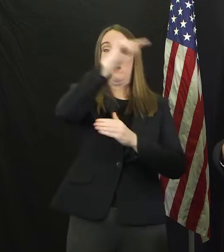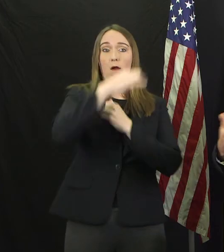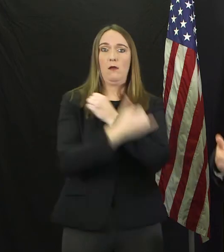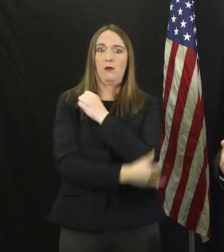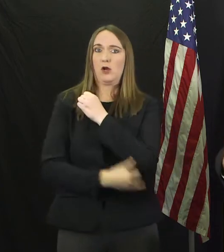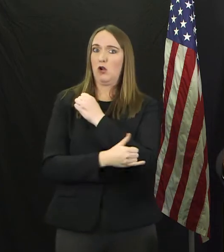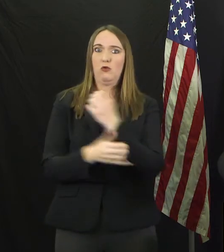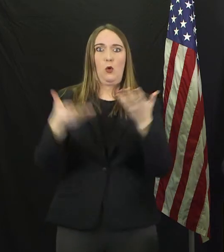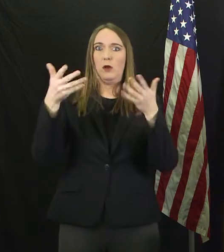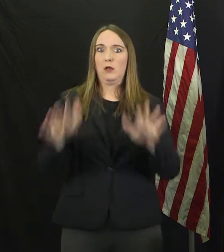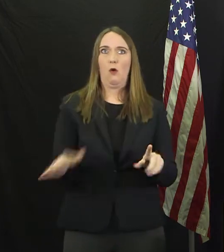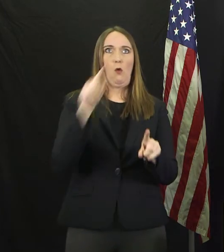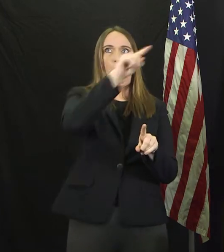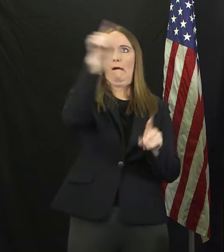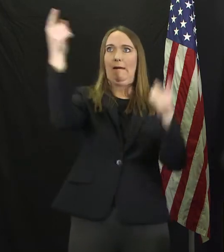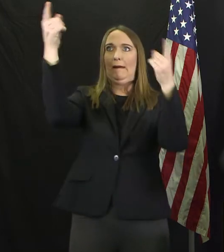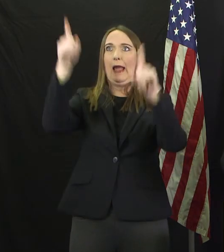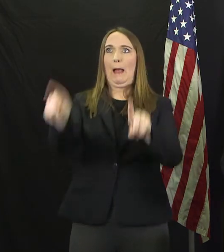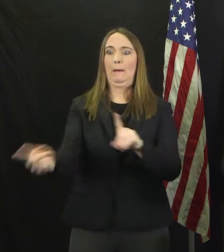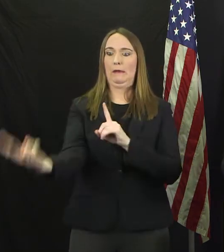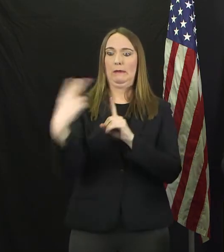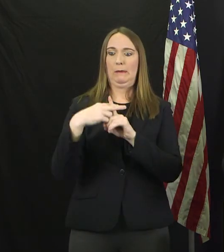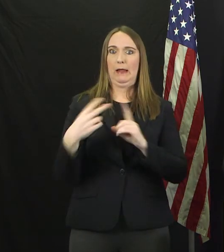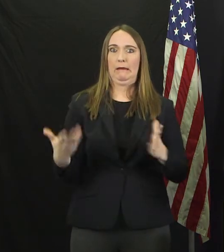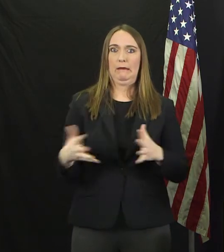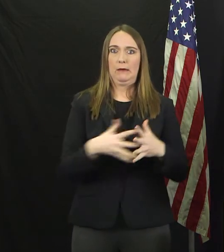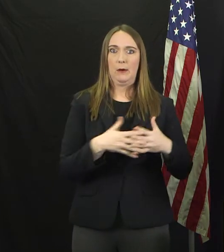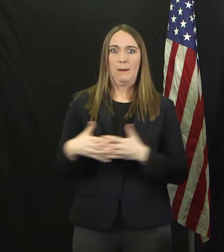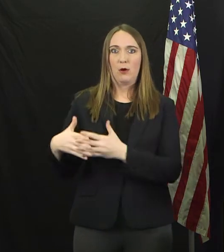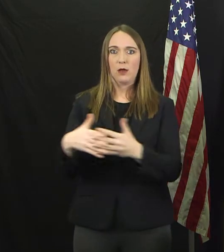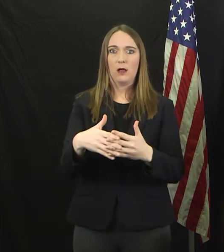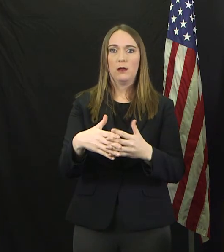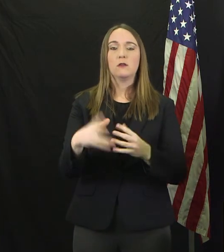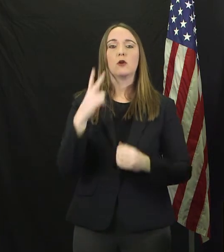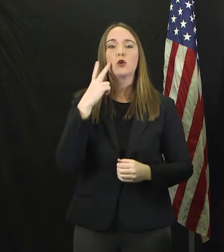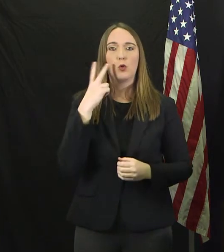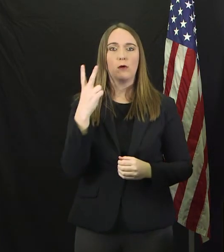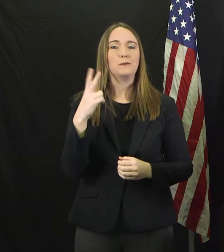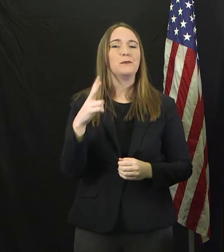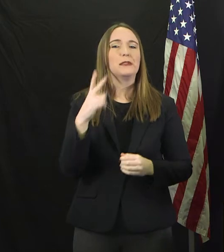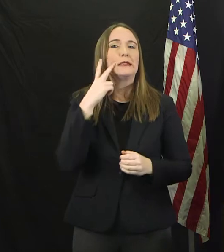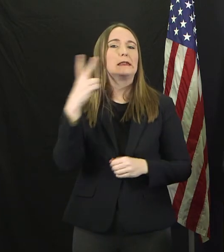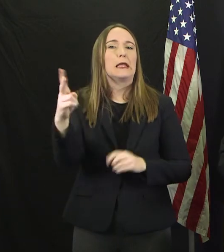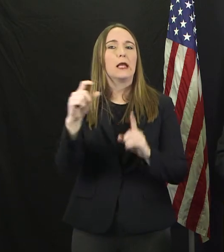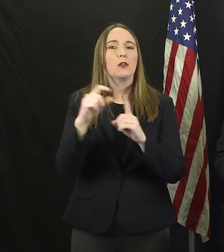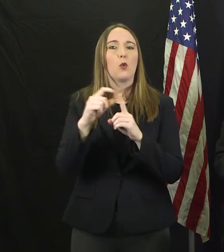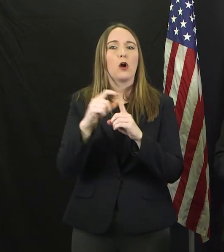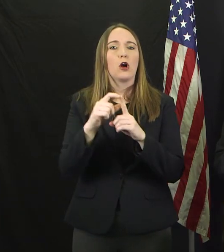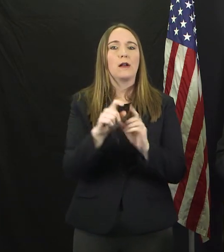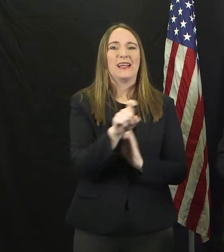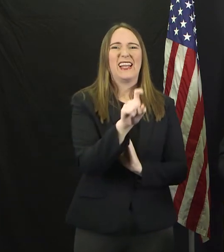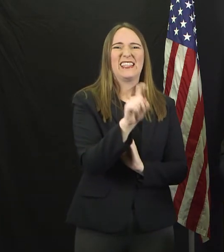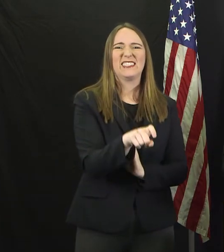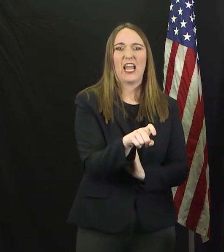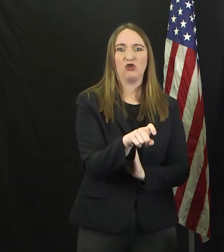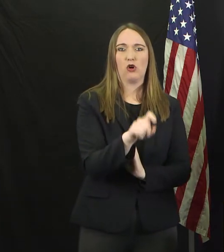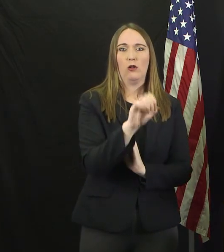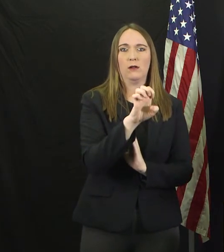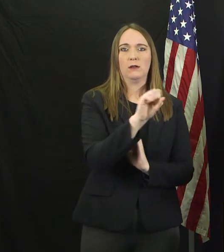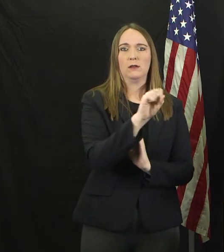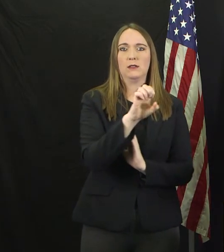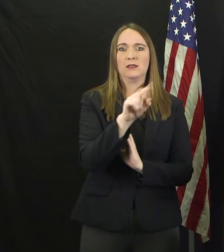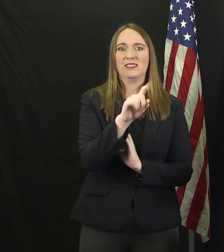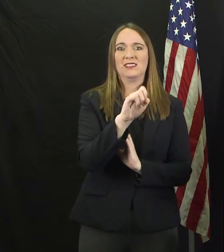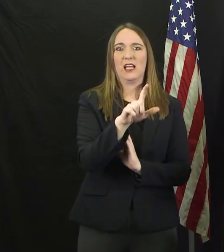declaration and the upcoming declarations, you'll continue to hear the word essential business and non-essential. So, you know, think of essential business